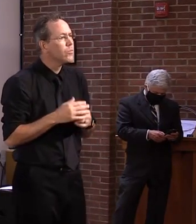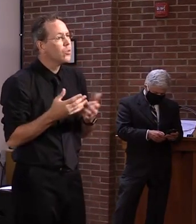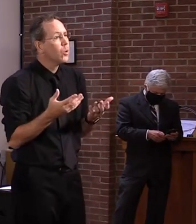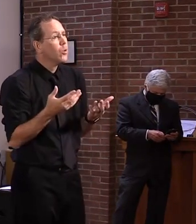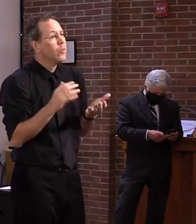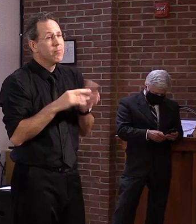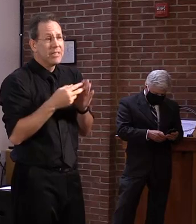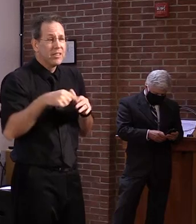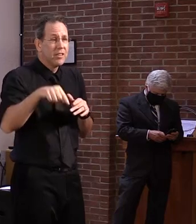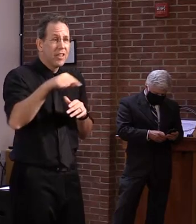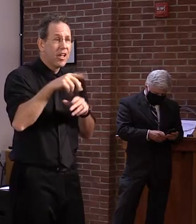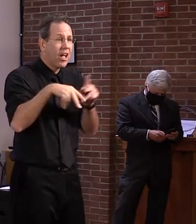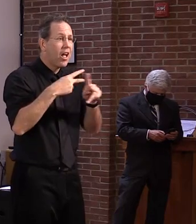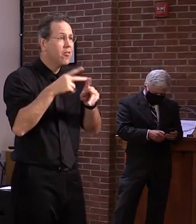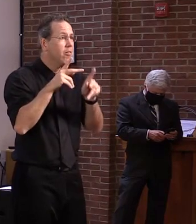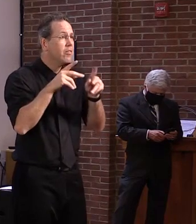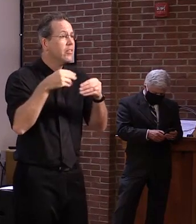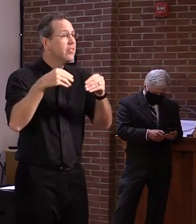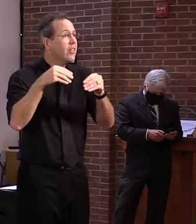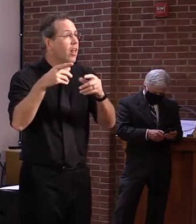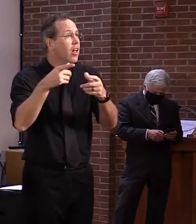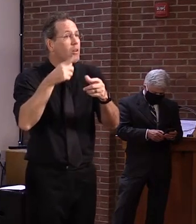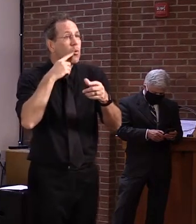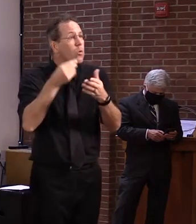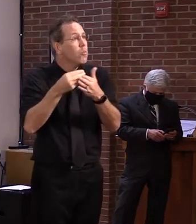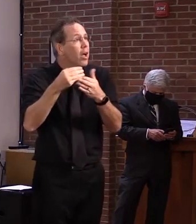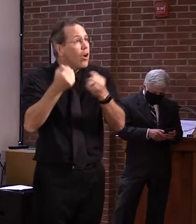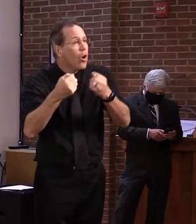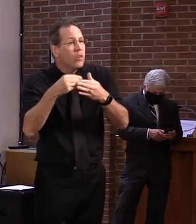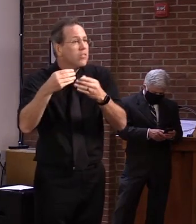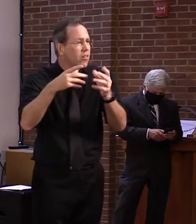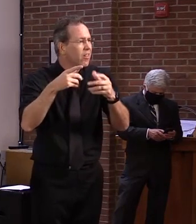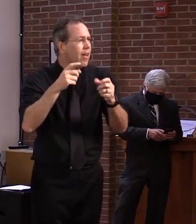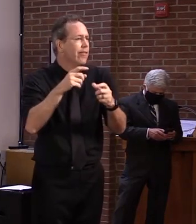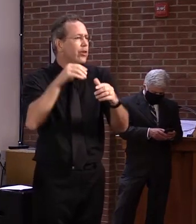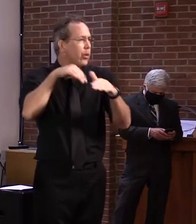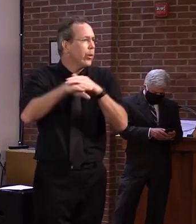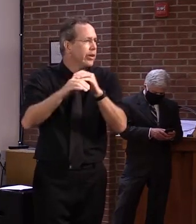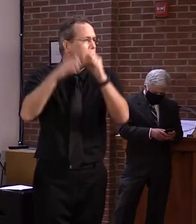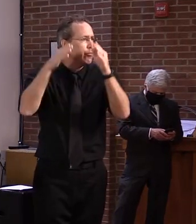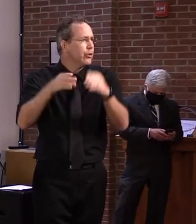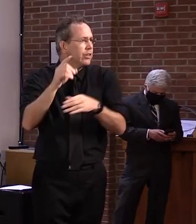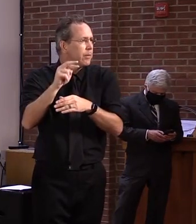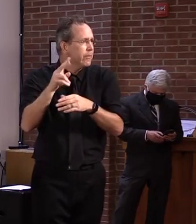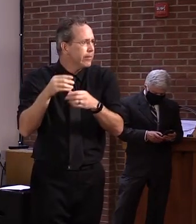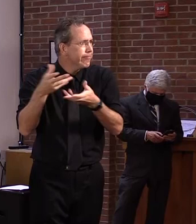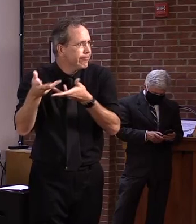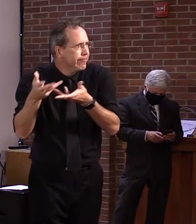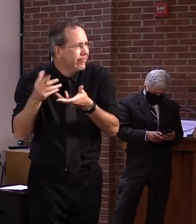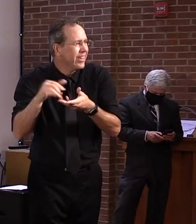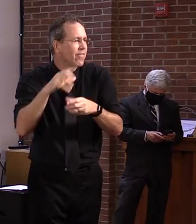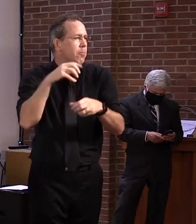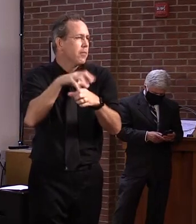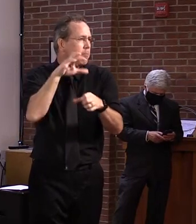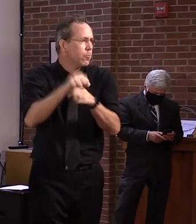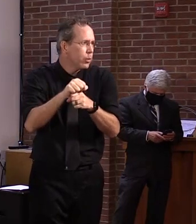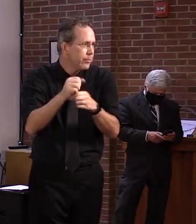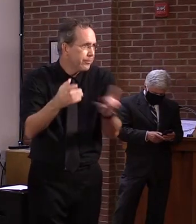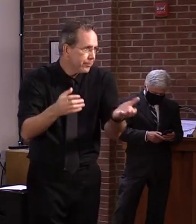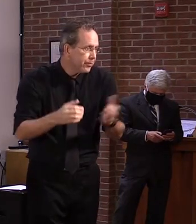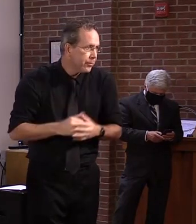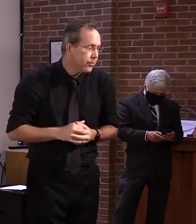to take care of this business. And the piece that we talked about that the Governor announced and I highlighted